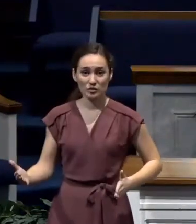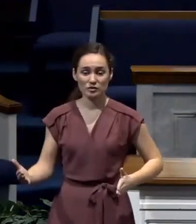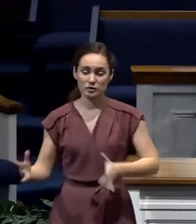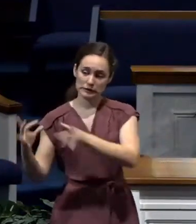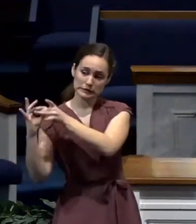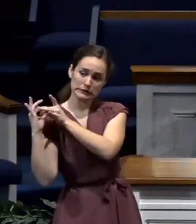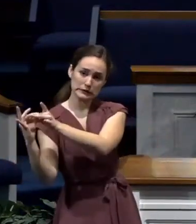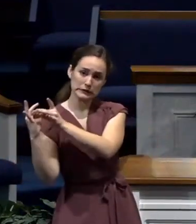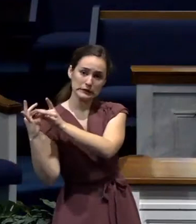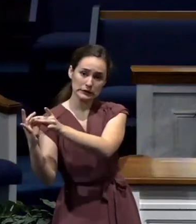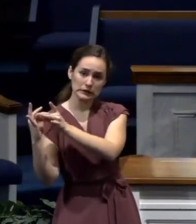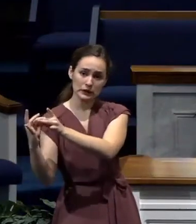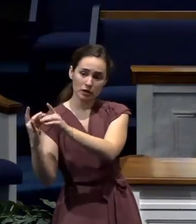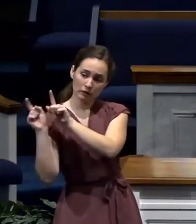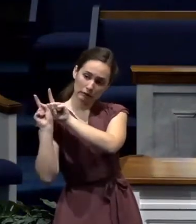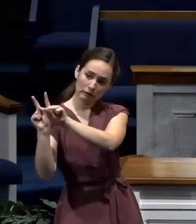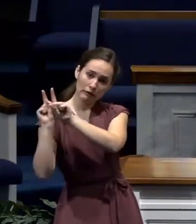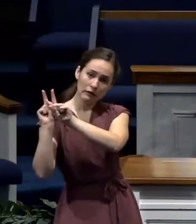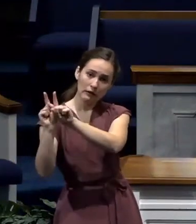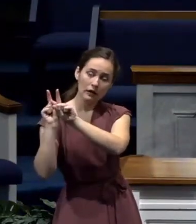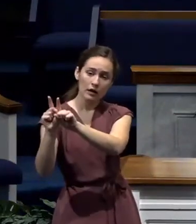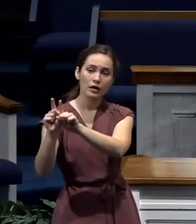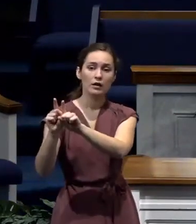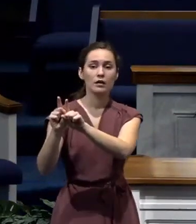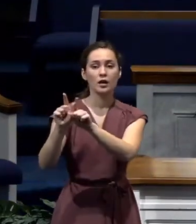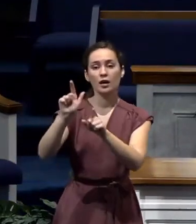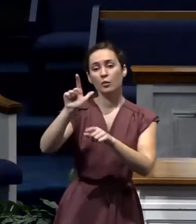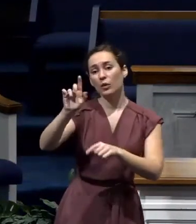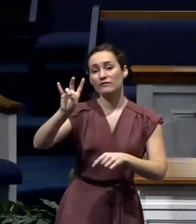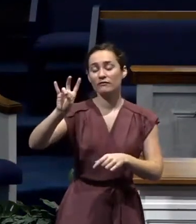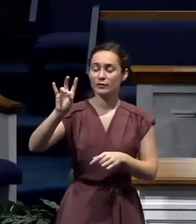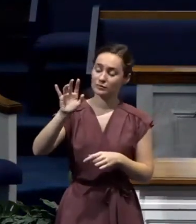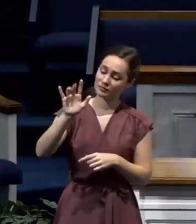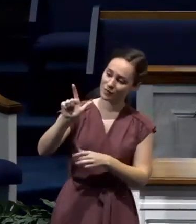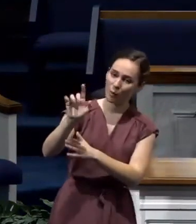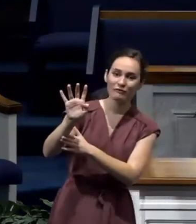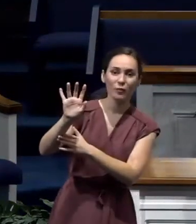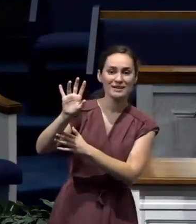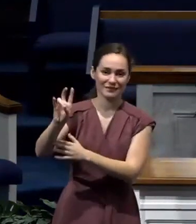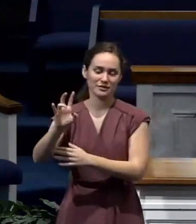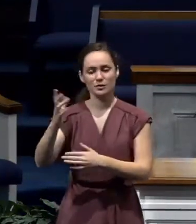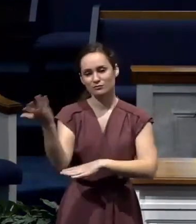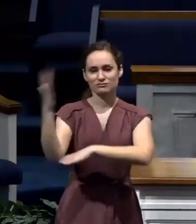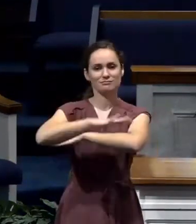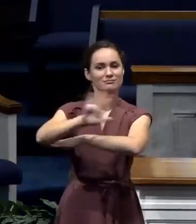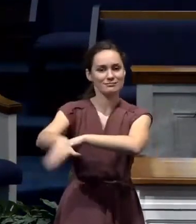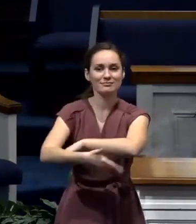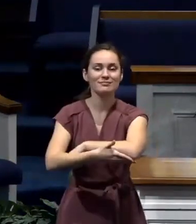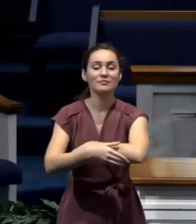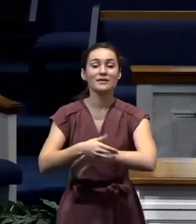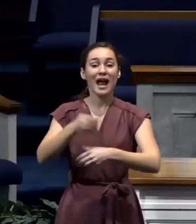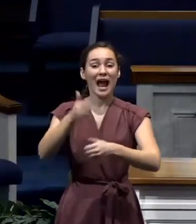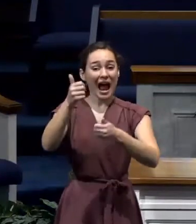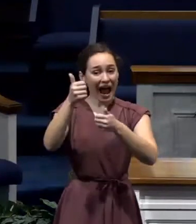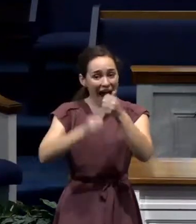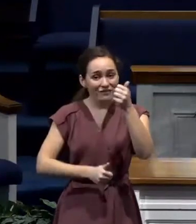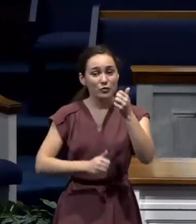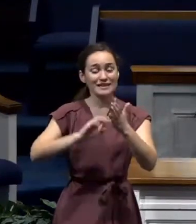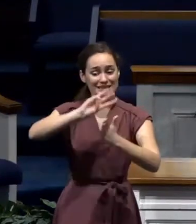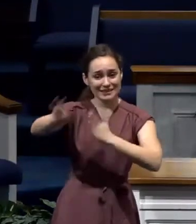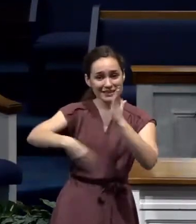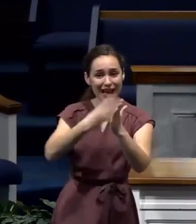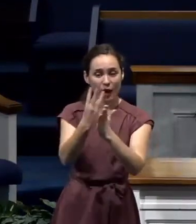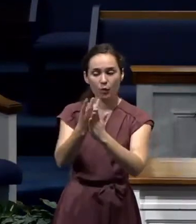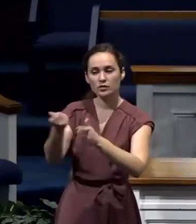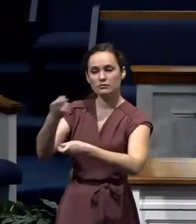with him, 24 hours a day, seven days a week. They would take six hour shifts. That meant every six hours, a new Roman guard